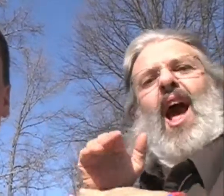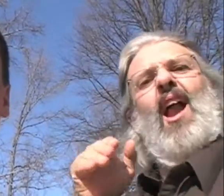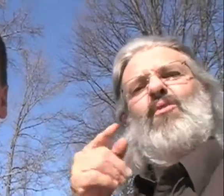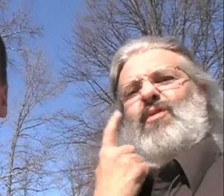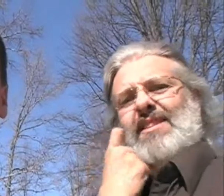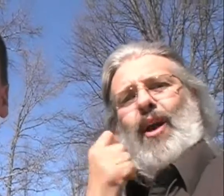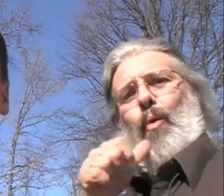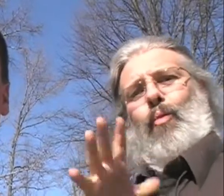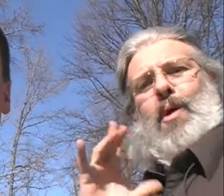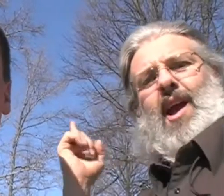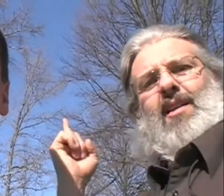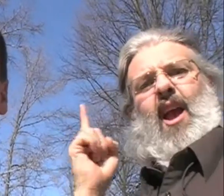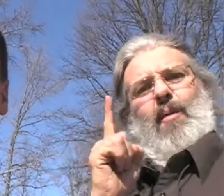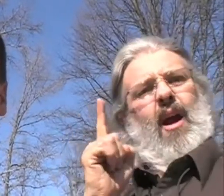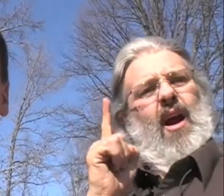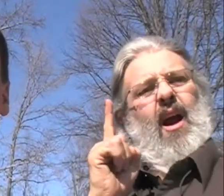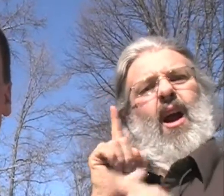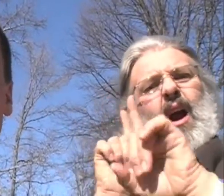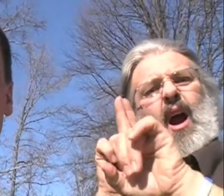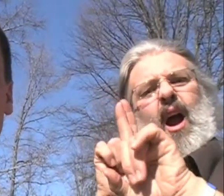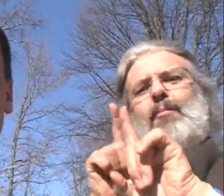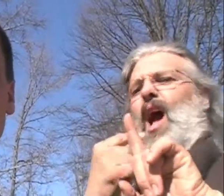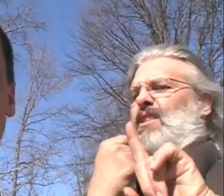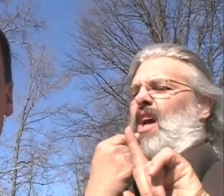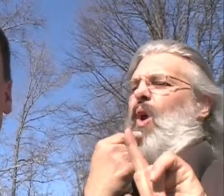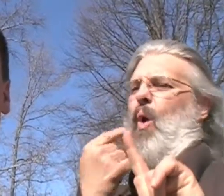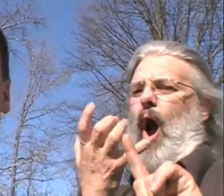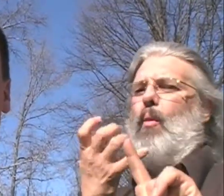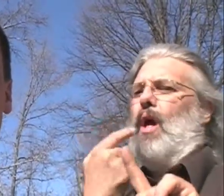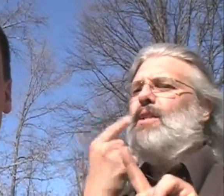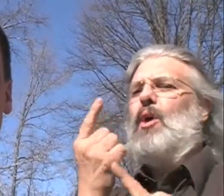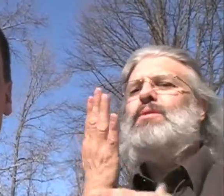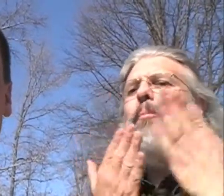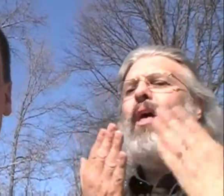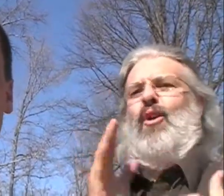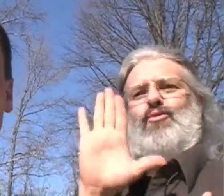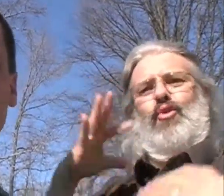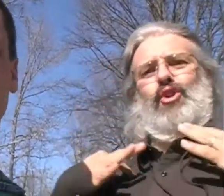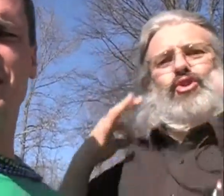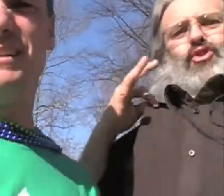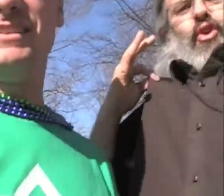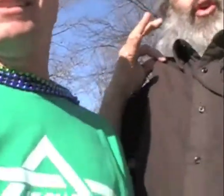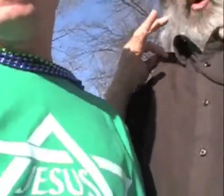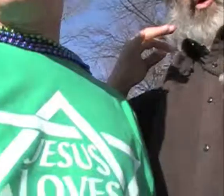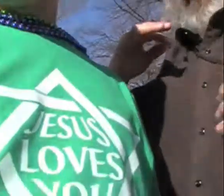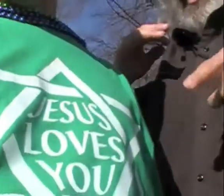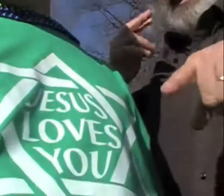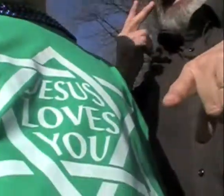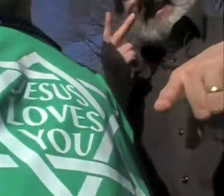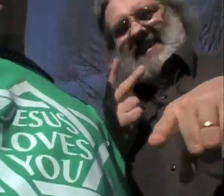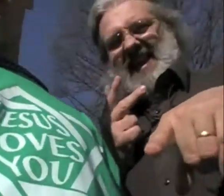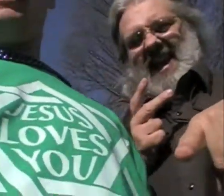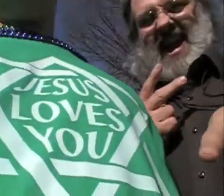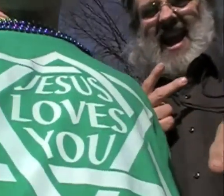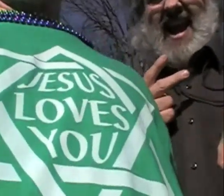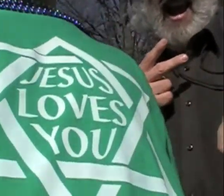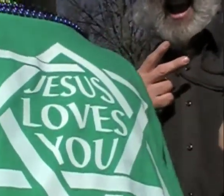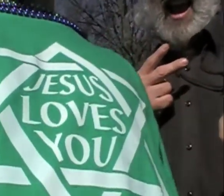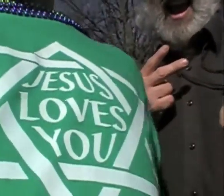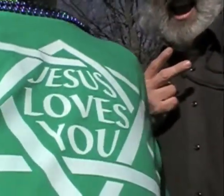from behind and said, I just want to tell you something. She said, your shirt offends me. And this is what the shirt says.